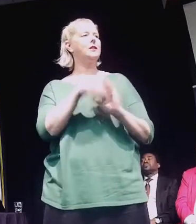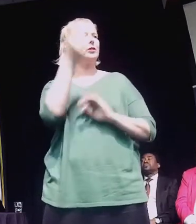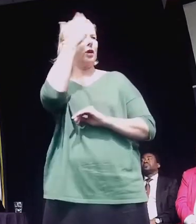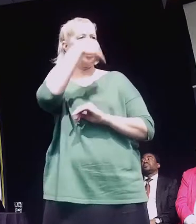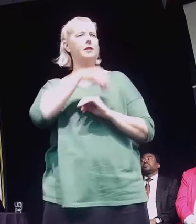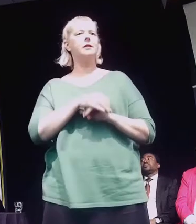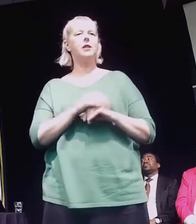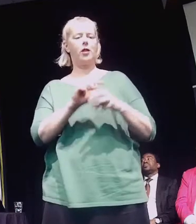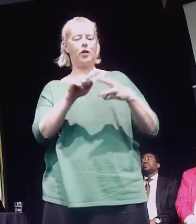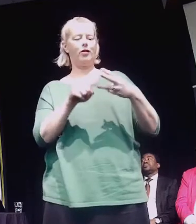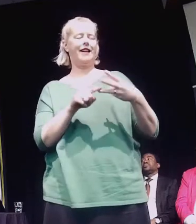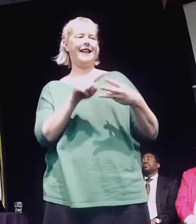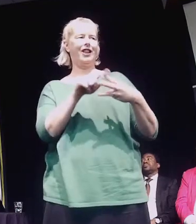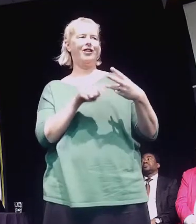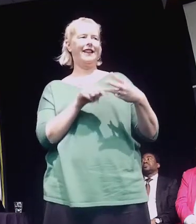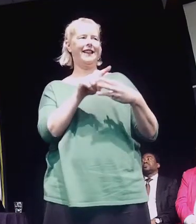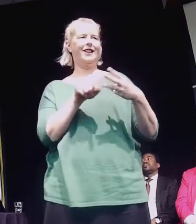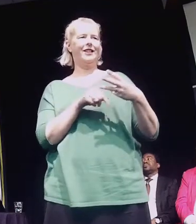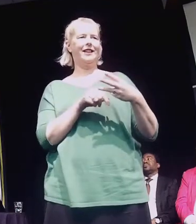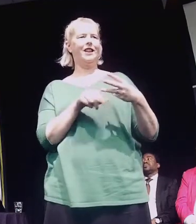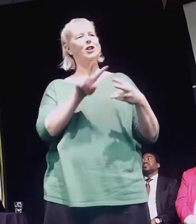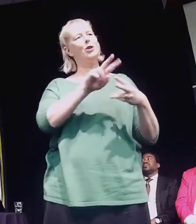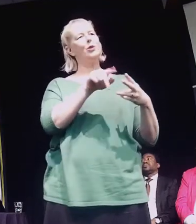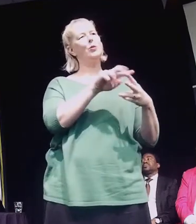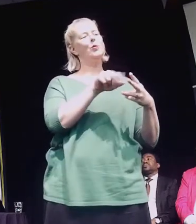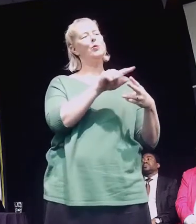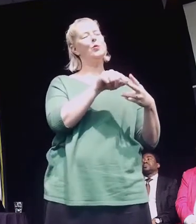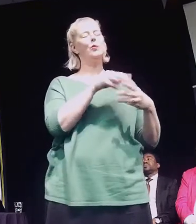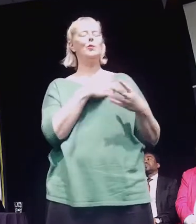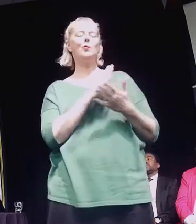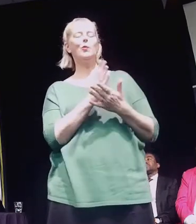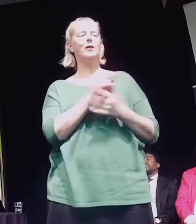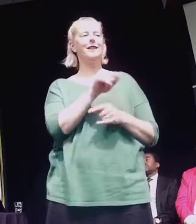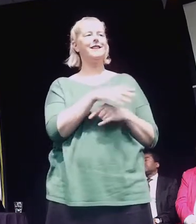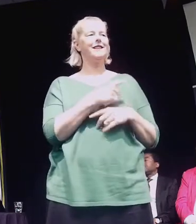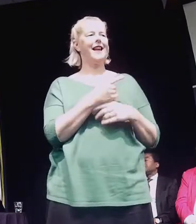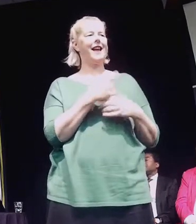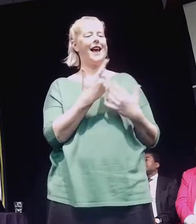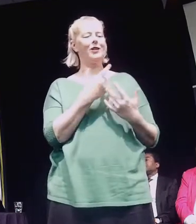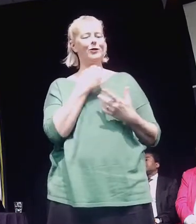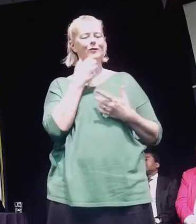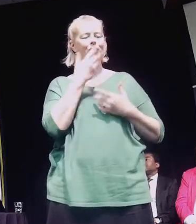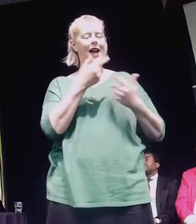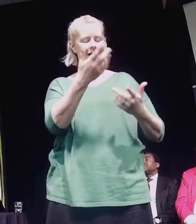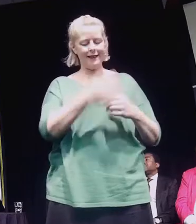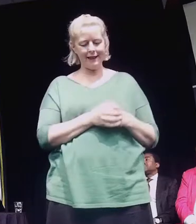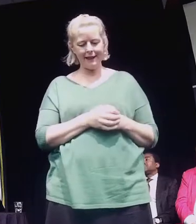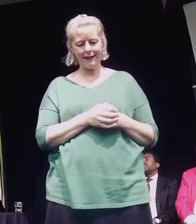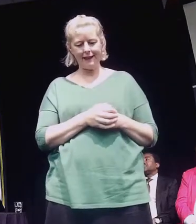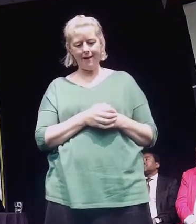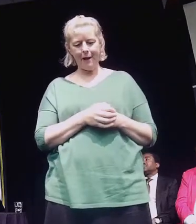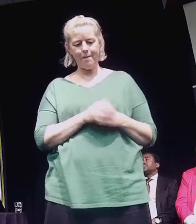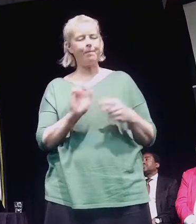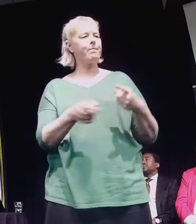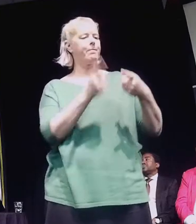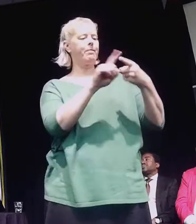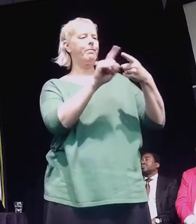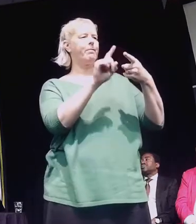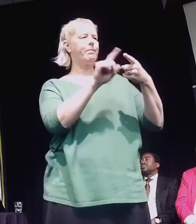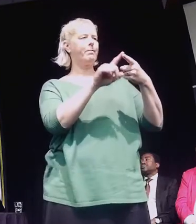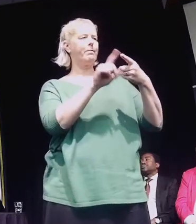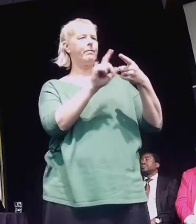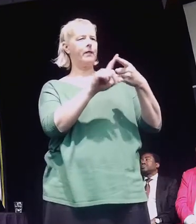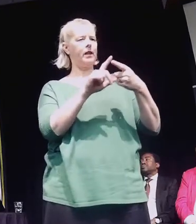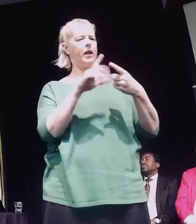Three of them, maybe two of them if Fraser dings me out early. And one of those things is, I think it's really important that we start to look at everything